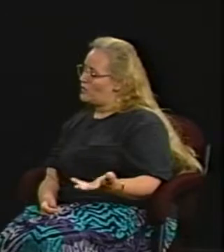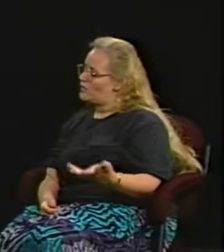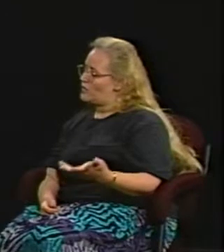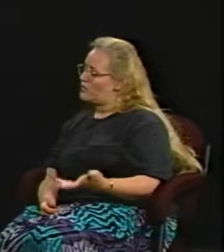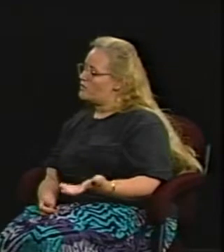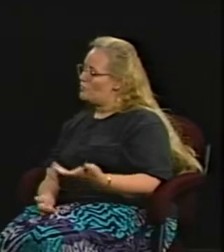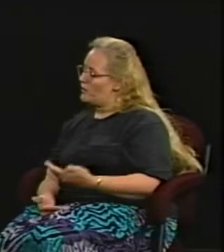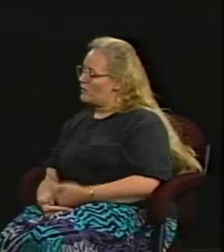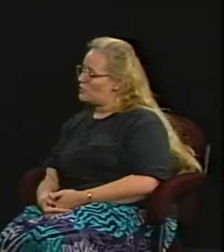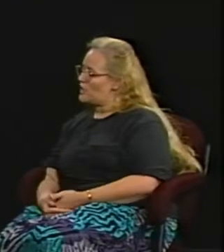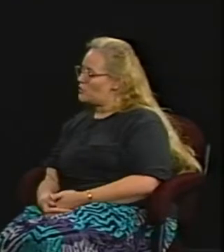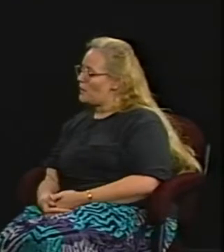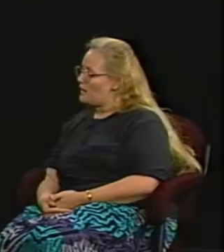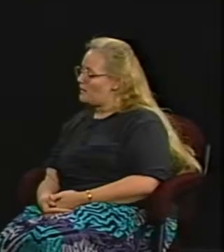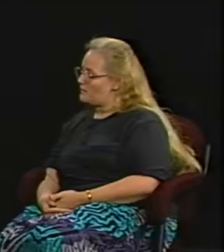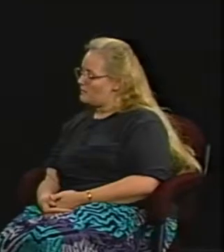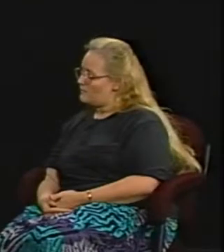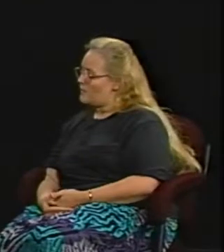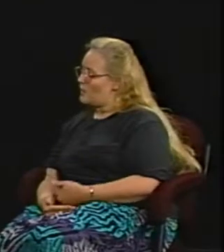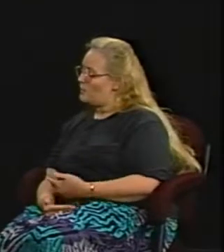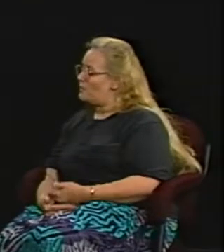waitress to bring our change back from our bill.